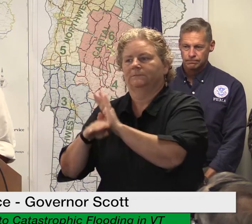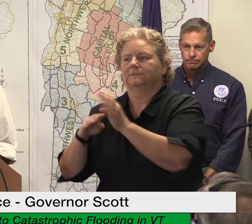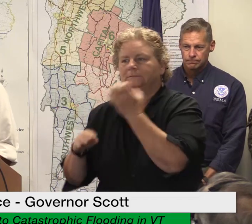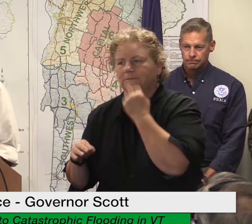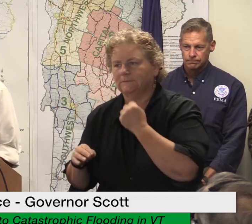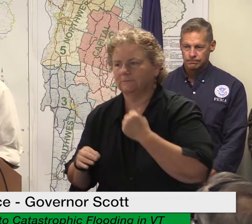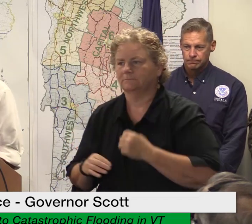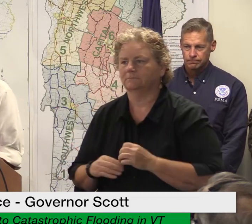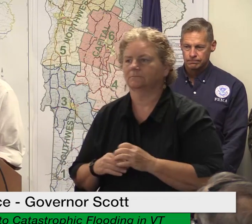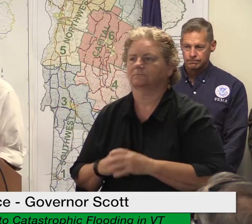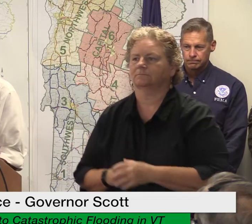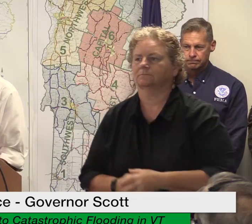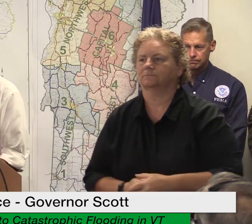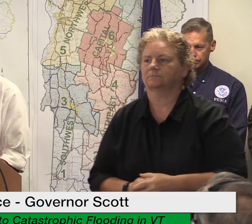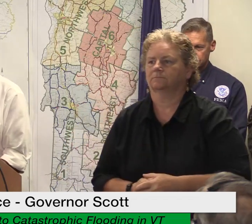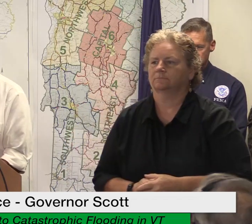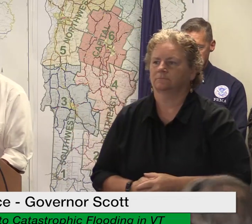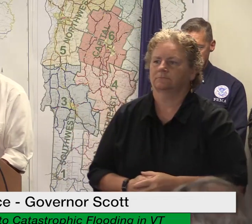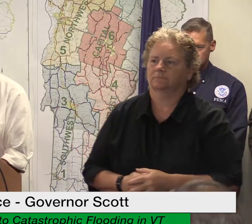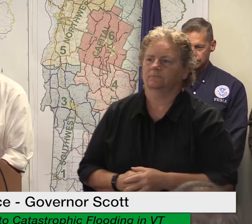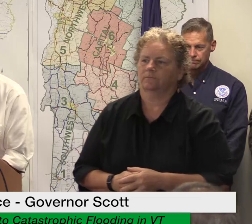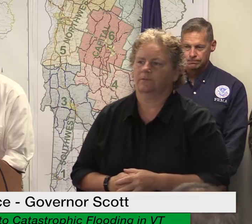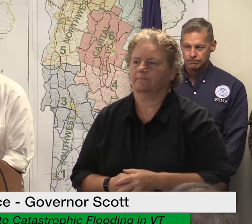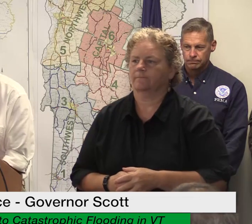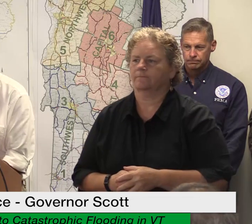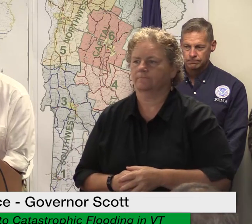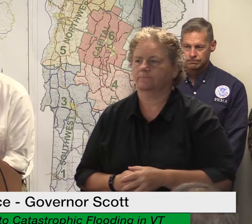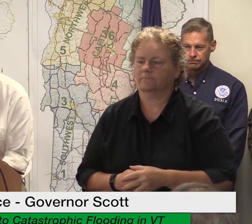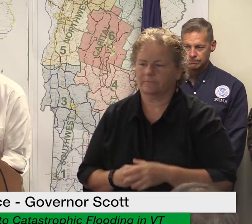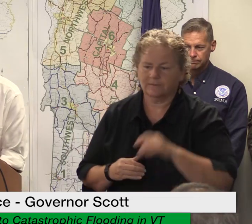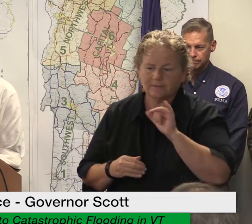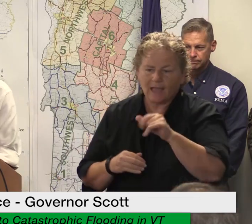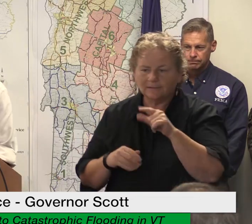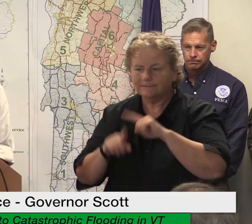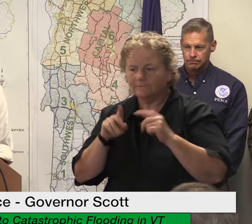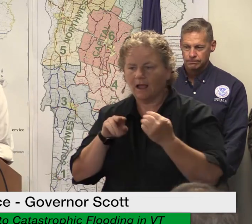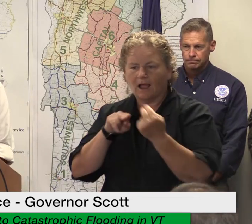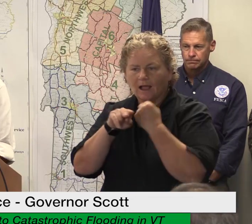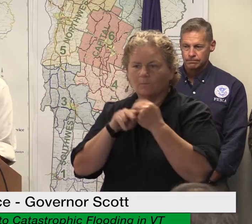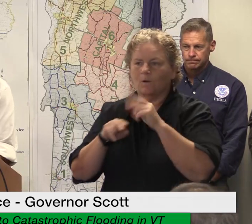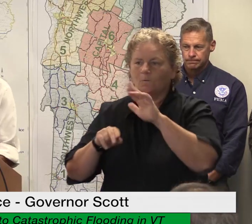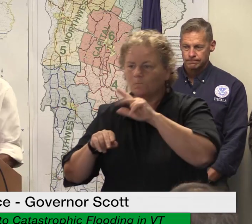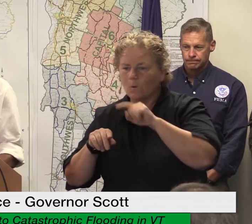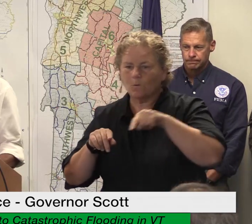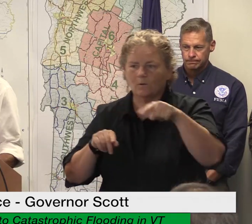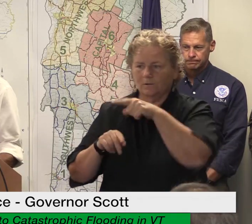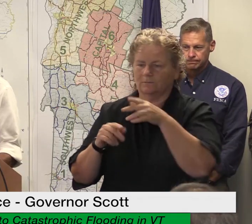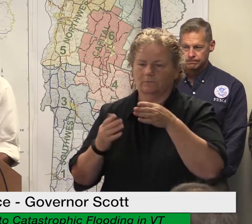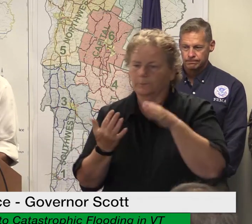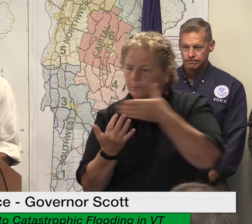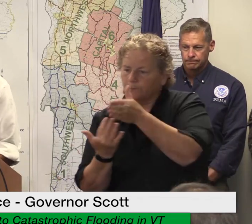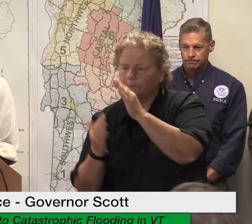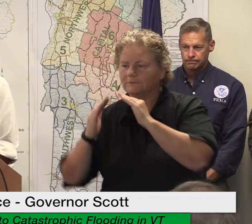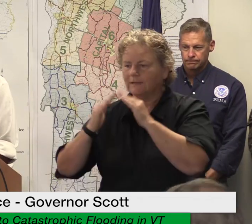and prevent closures job losses and other outcomes that would be detrimental to our economy